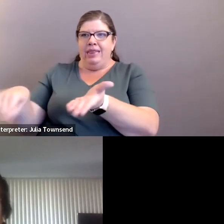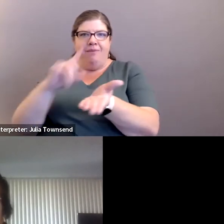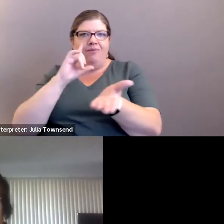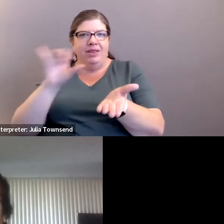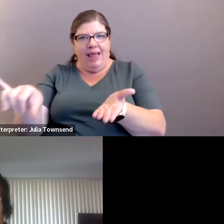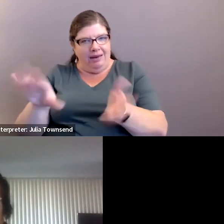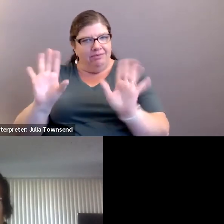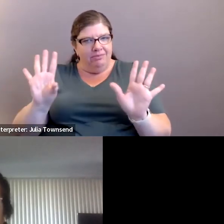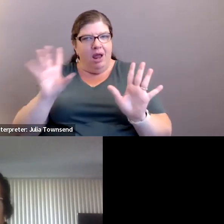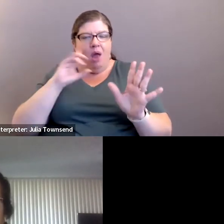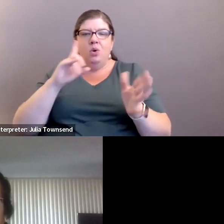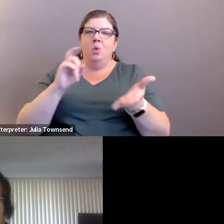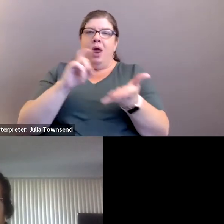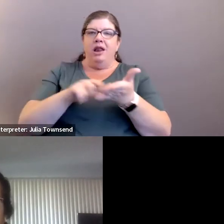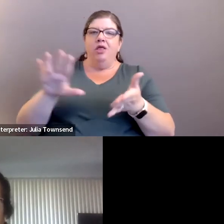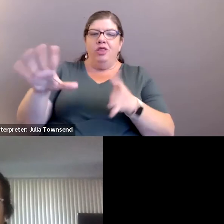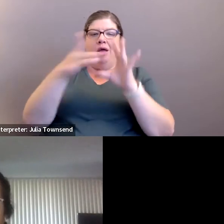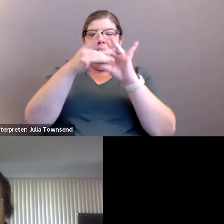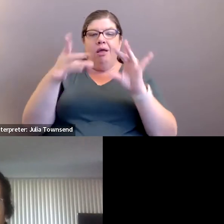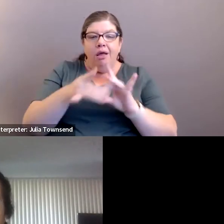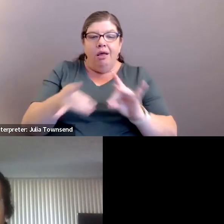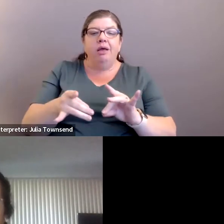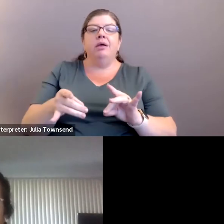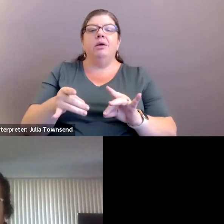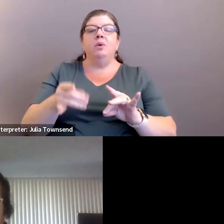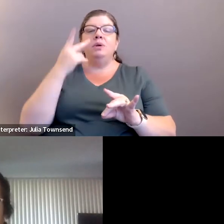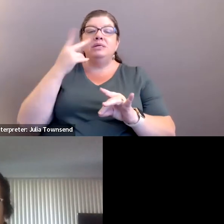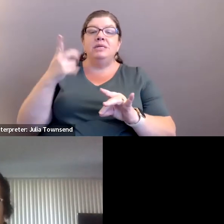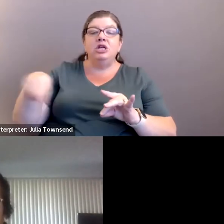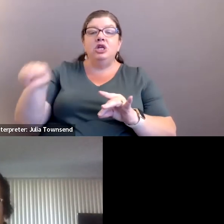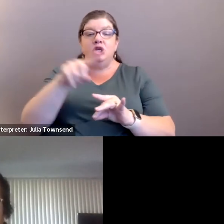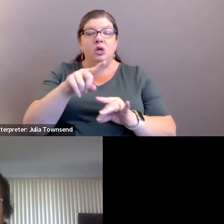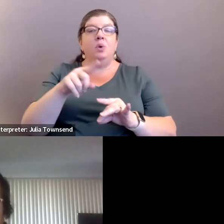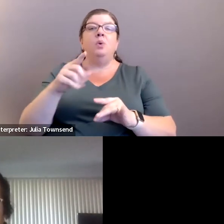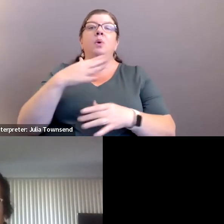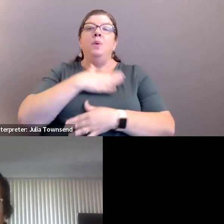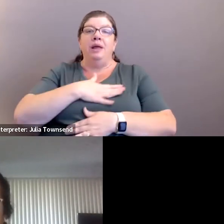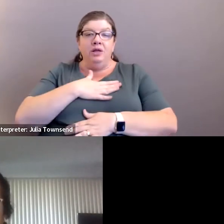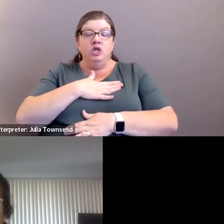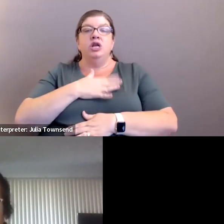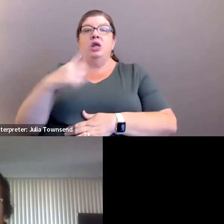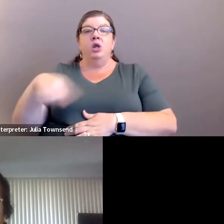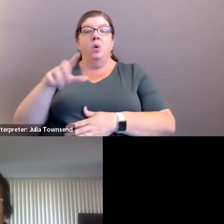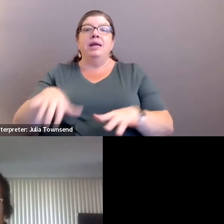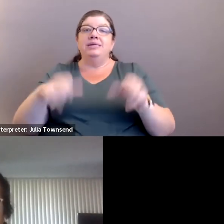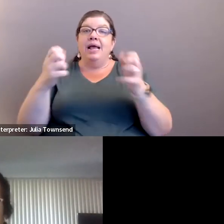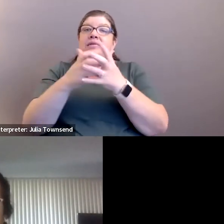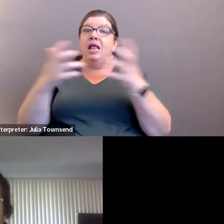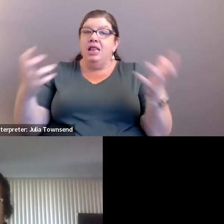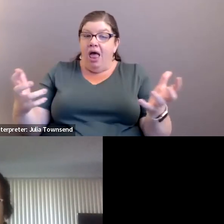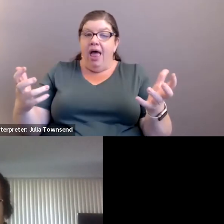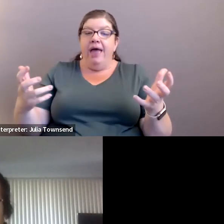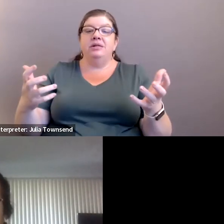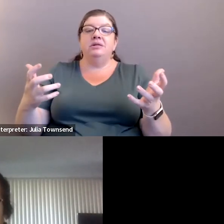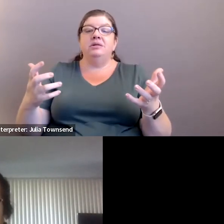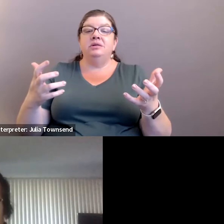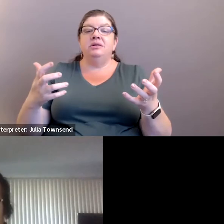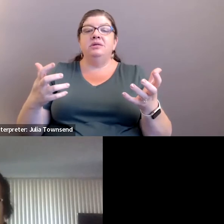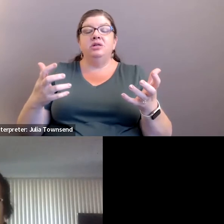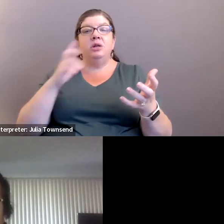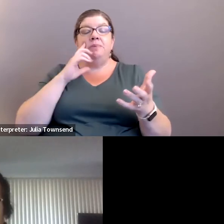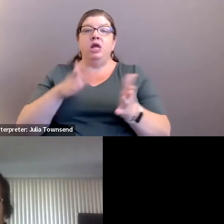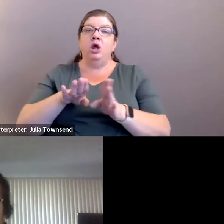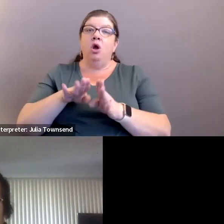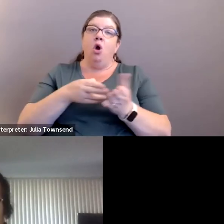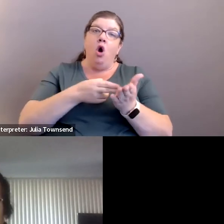recognize all those who share their testimonies with us. We see you, we hear you, and we appreciate you. It takes a lot to, to be honest and be